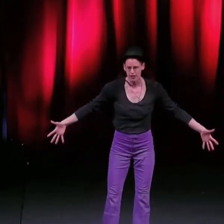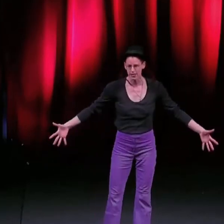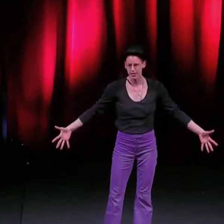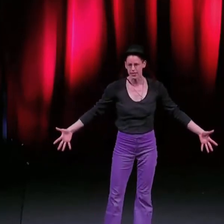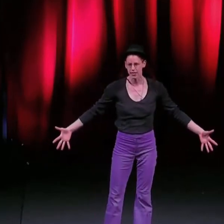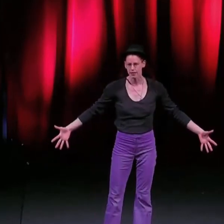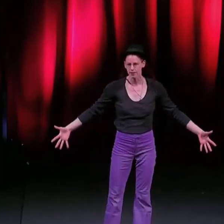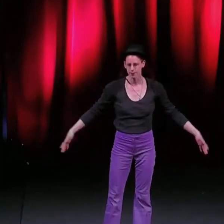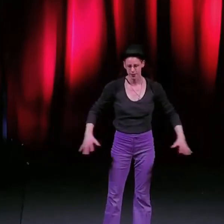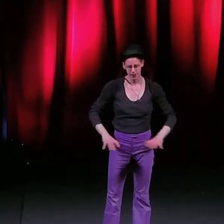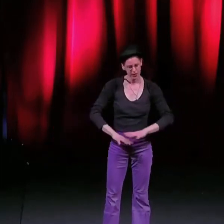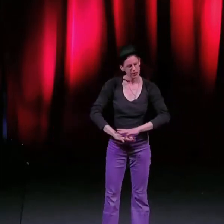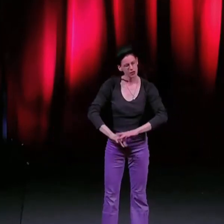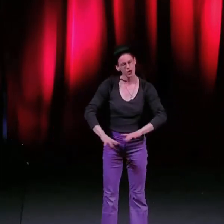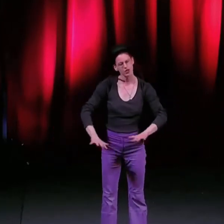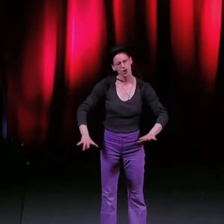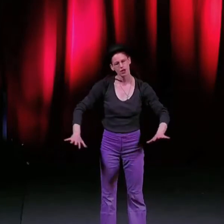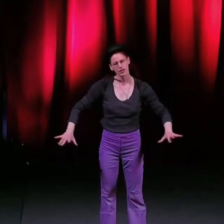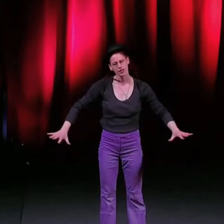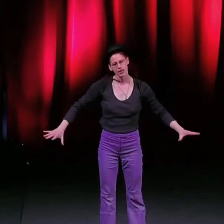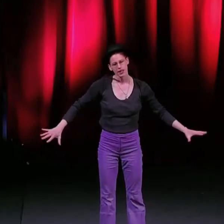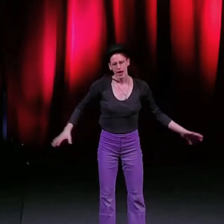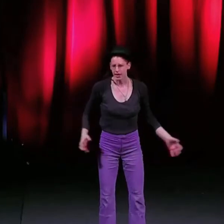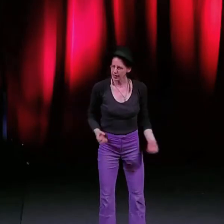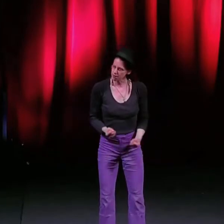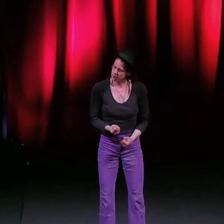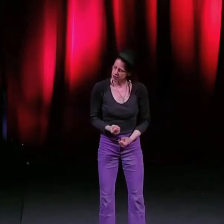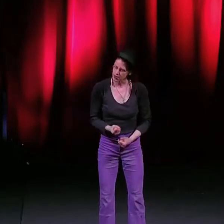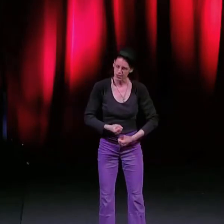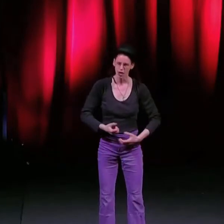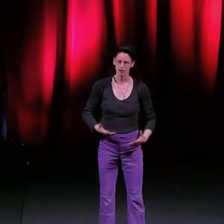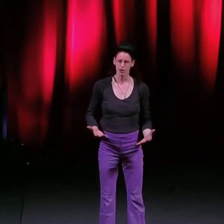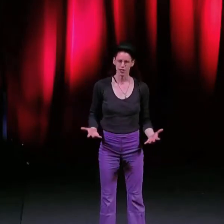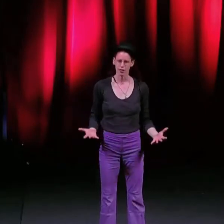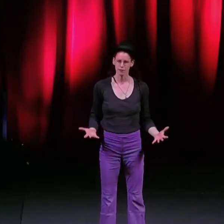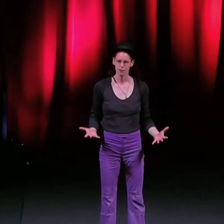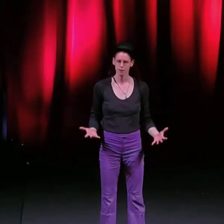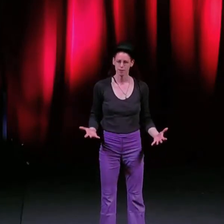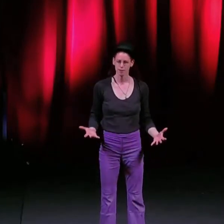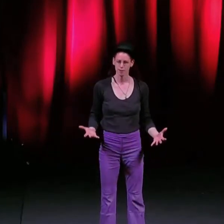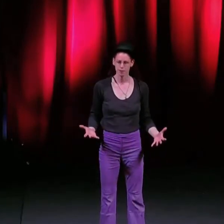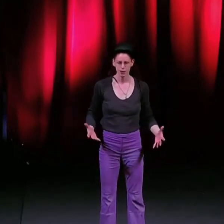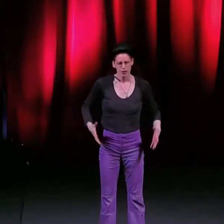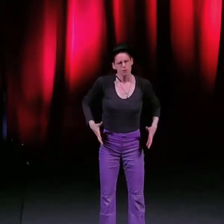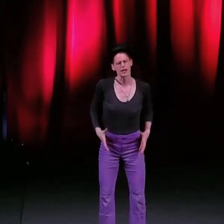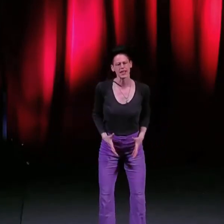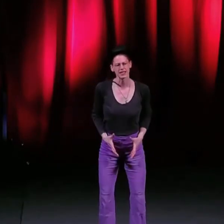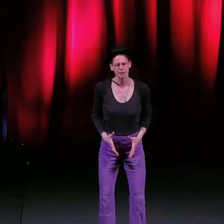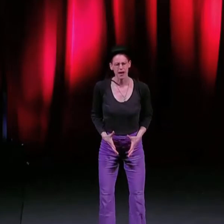by the sea The rugged rocks are keepers of our time Magnetic